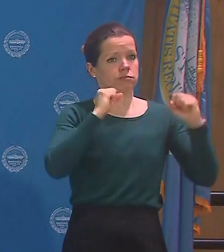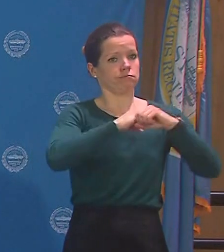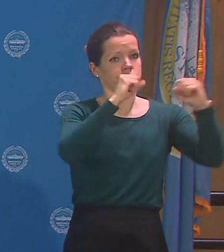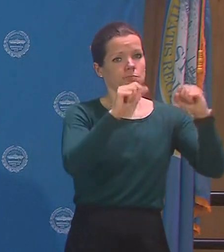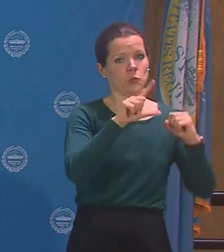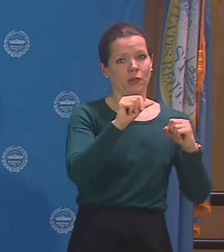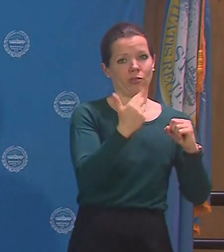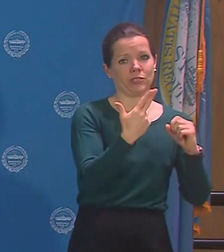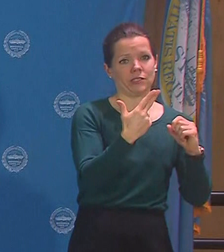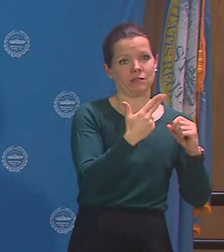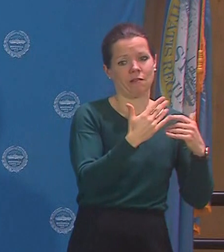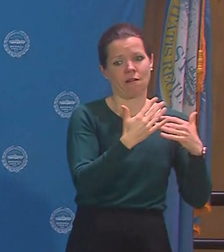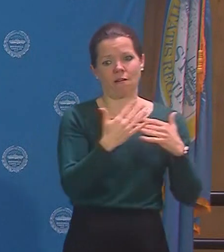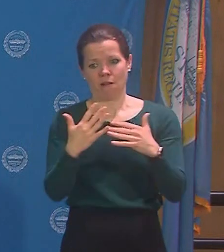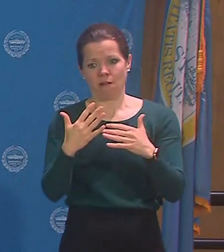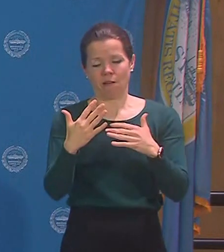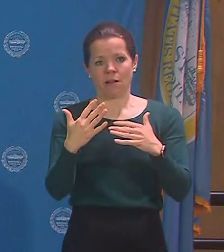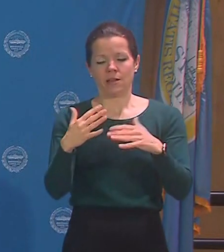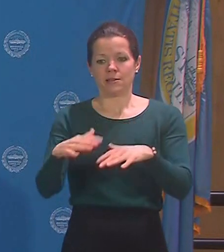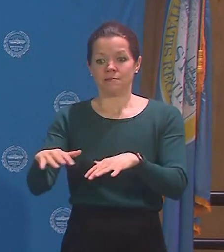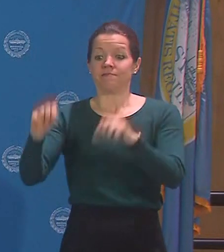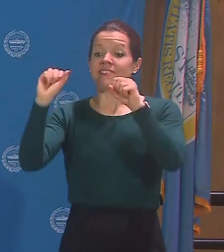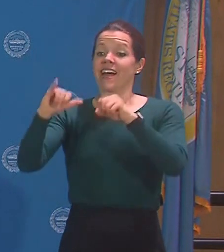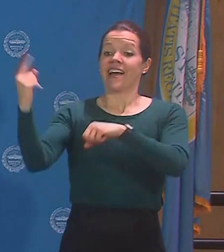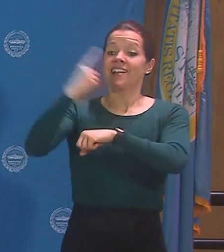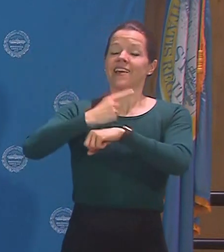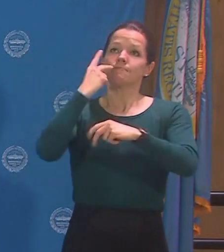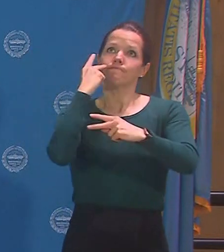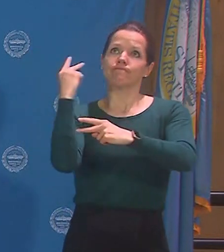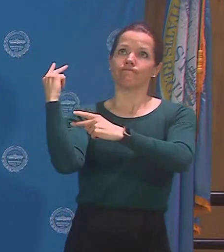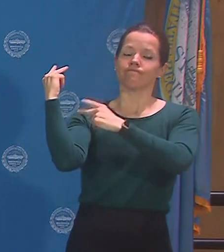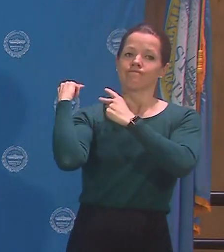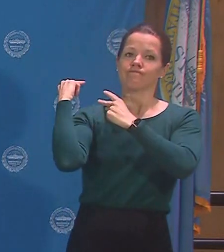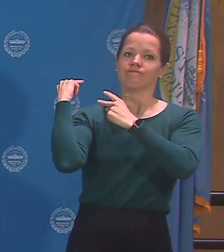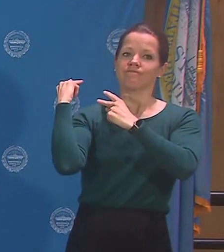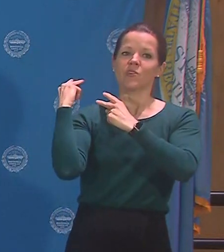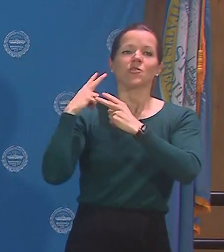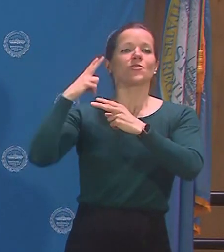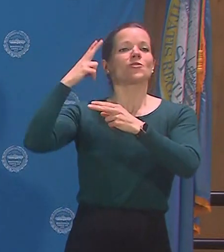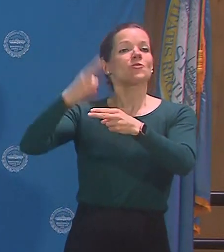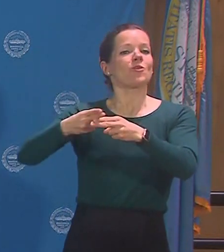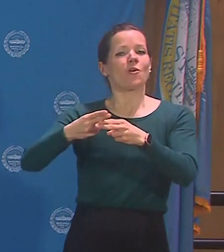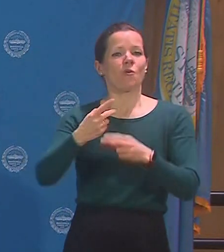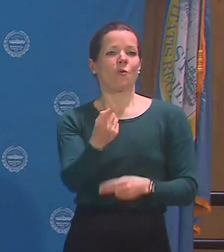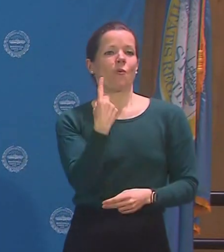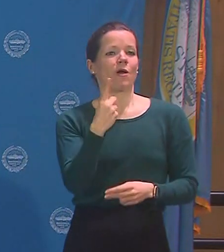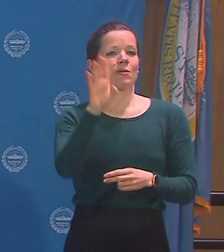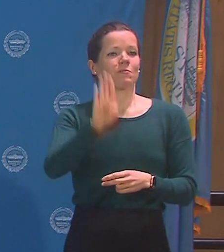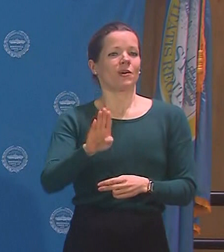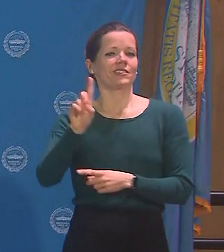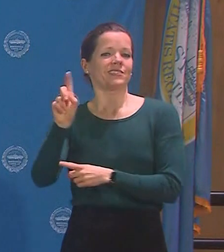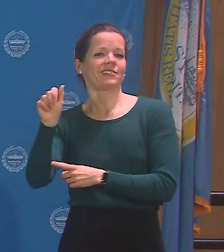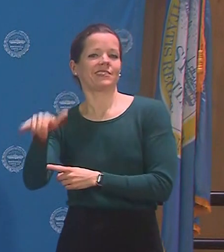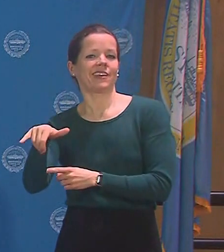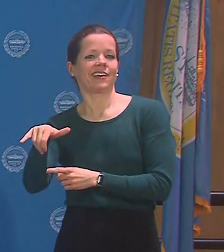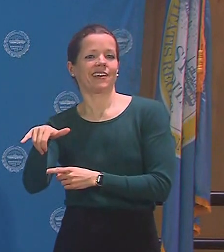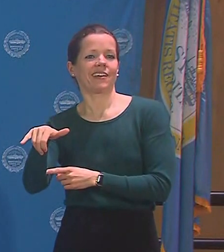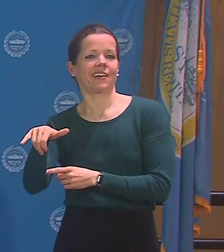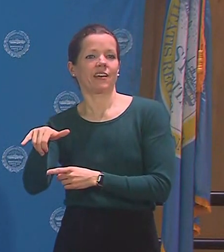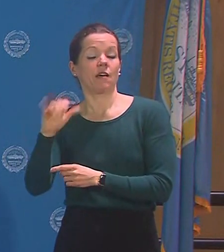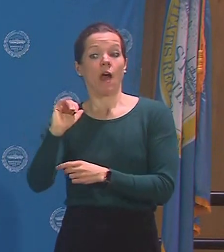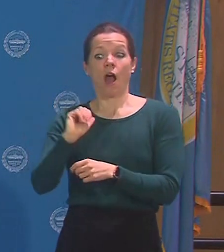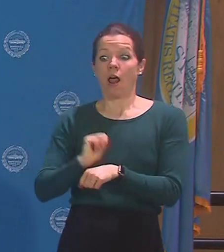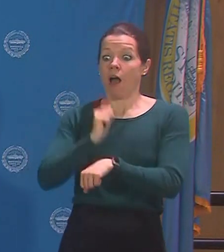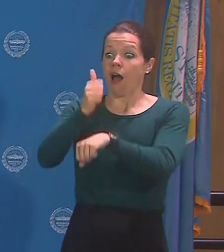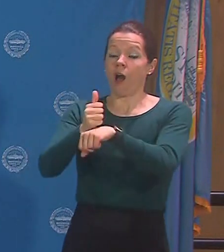That means it's one Boston day. It's a tradition that we started to commemorate our city's response to that tragic event.